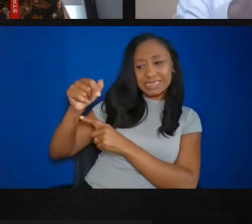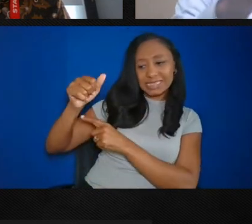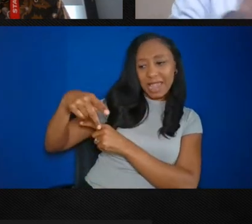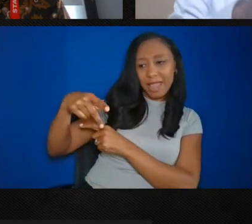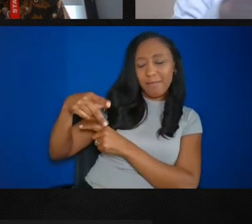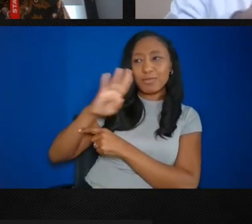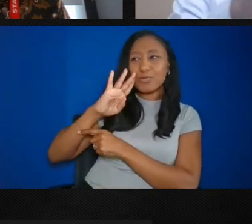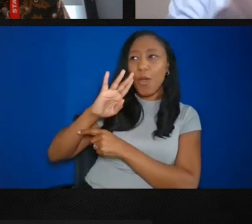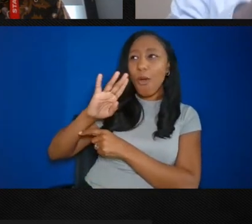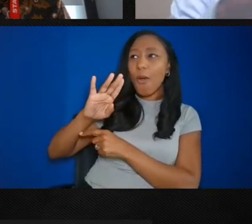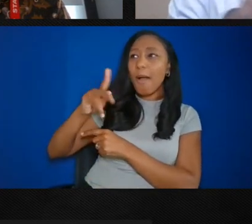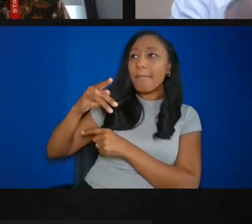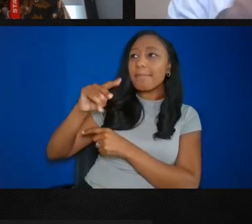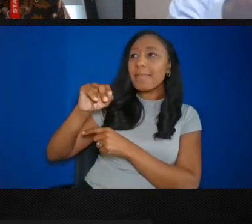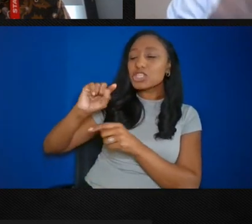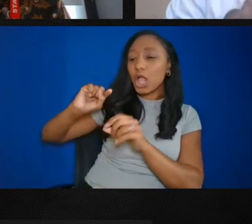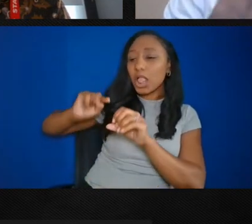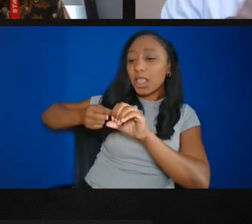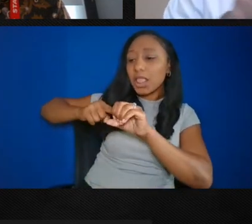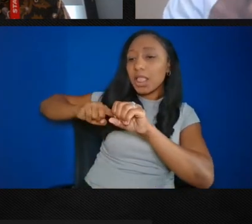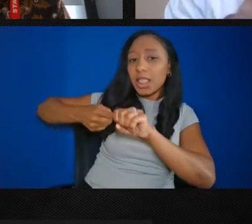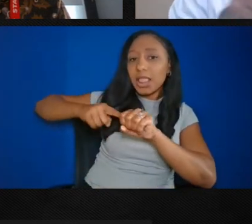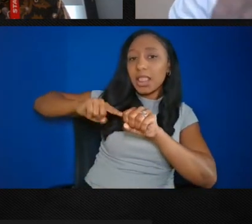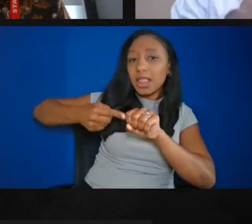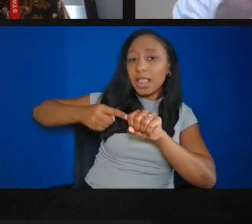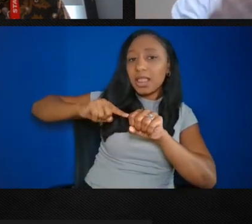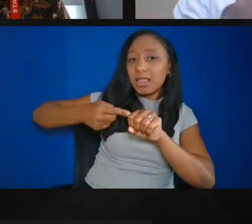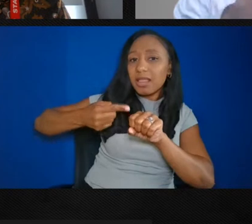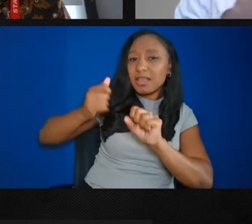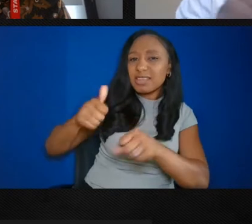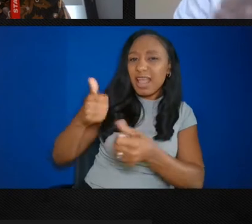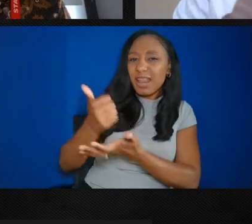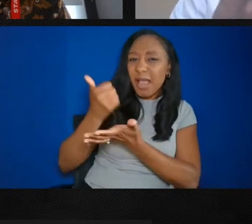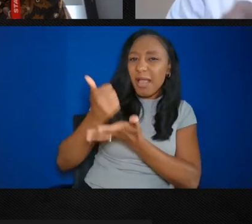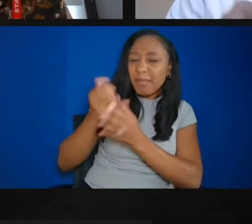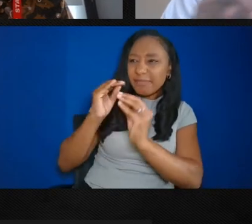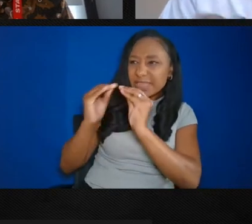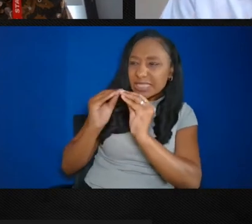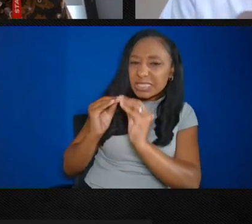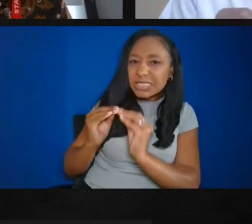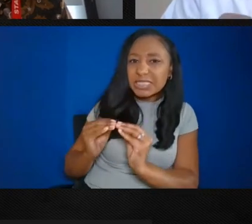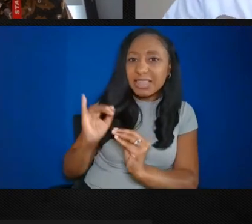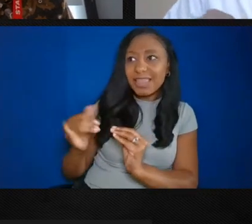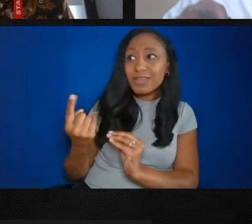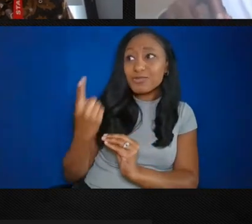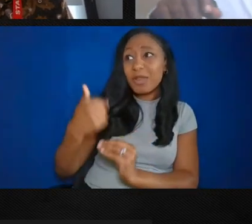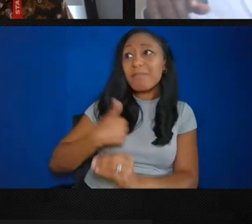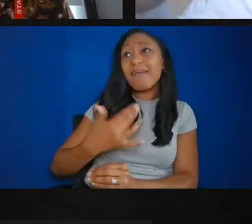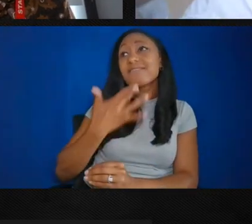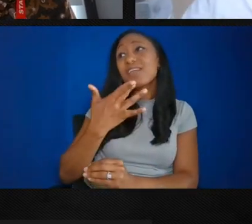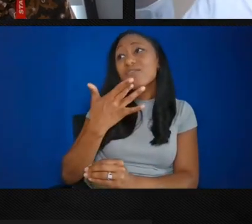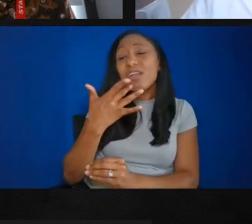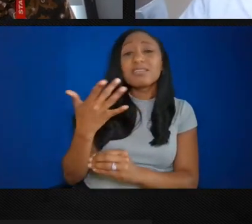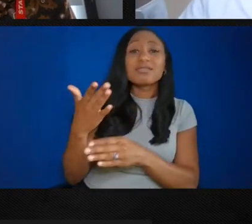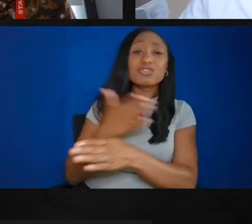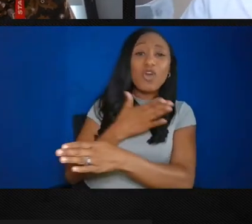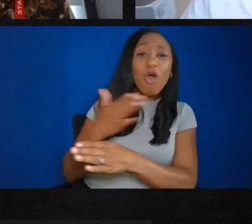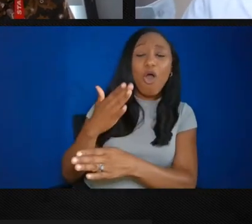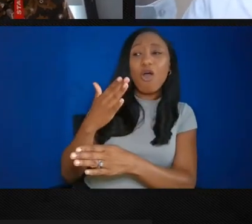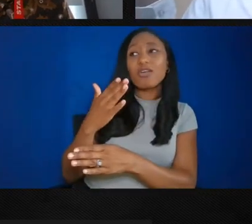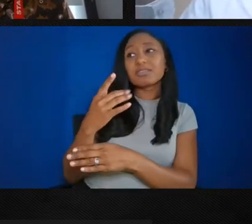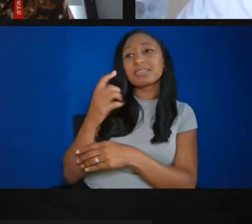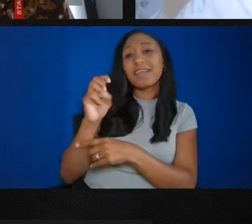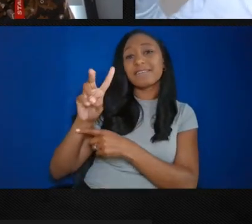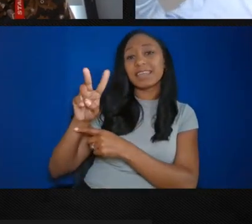pencil in it trying to turn the spool around because it got twisted up. was one of my favorite songs or VHS